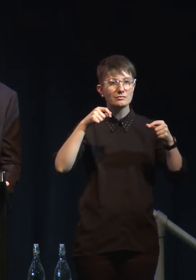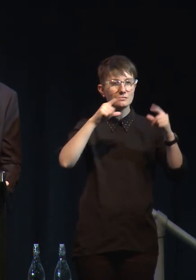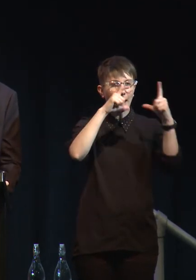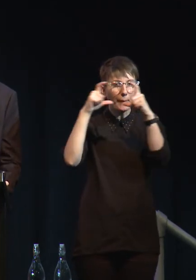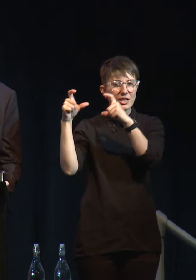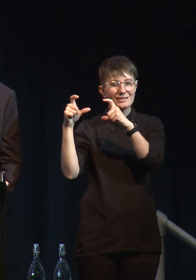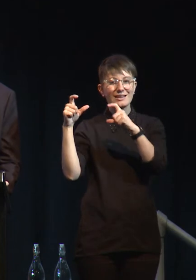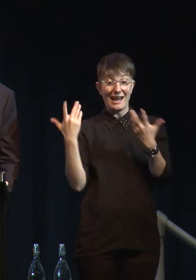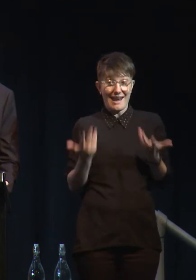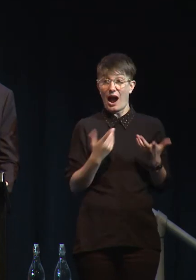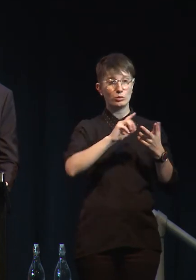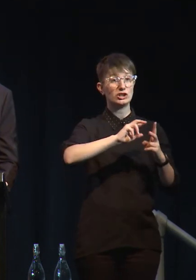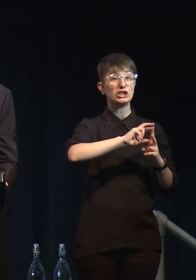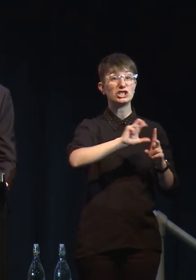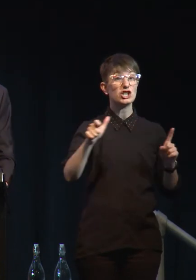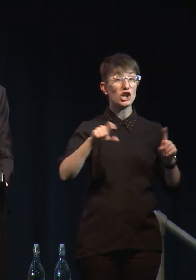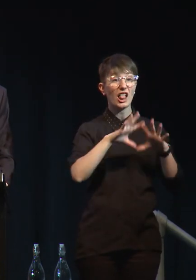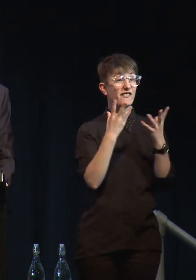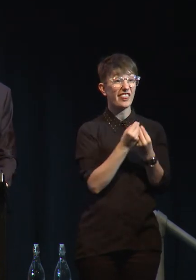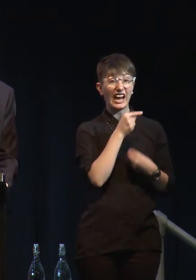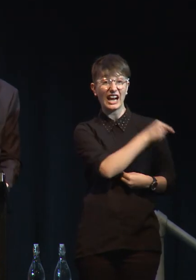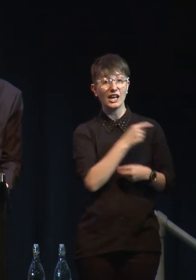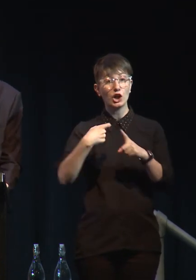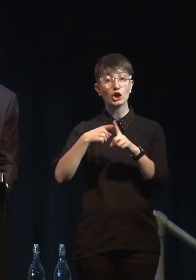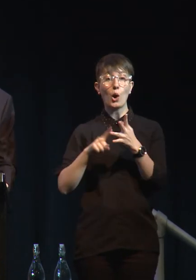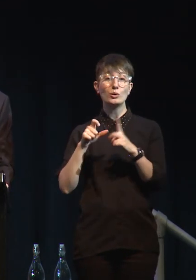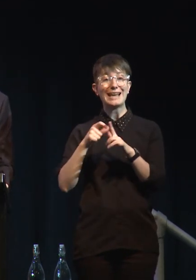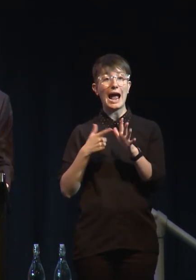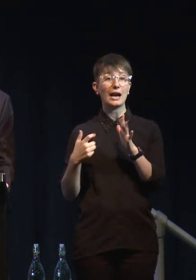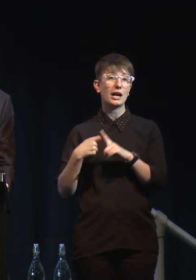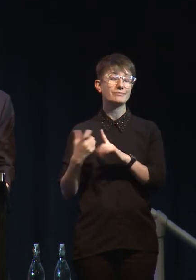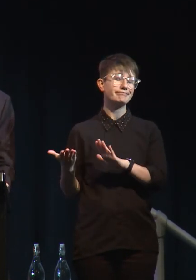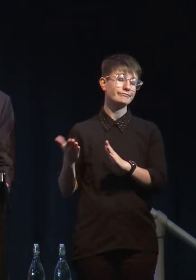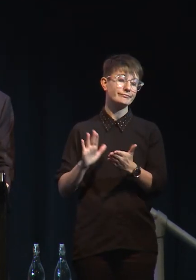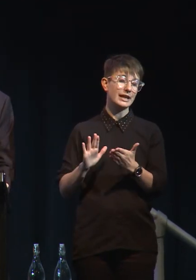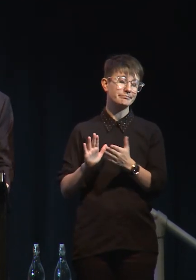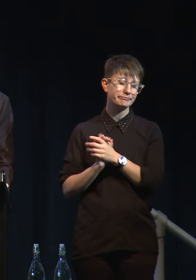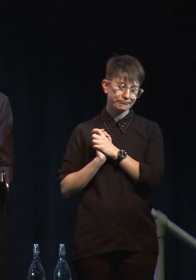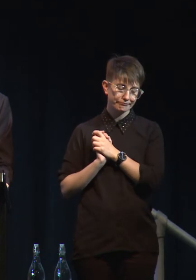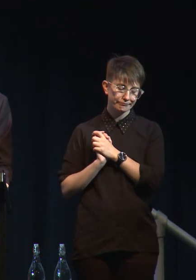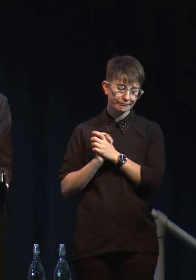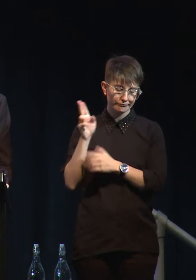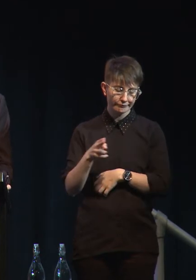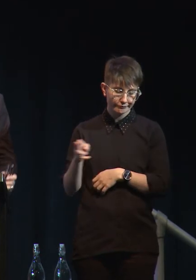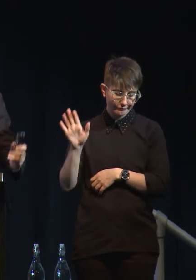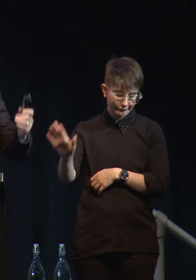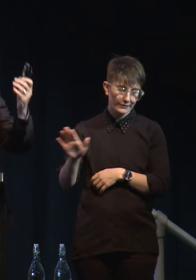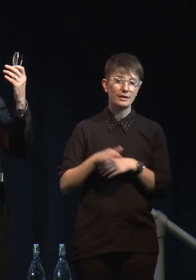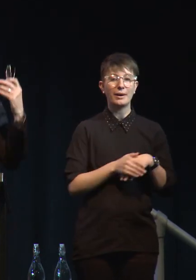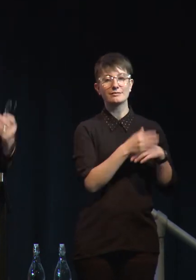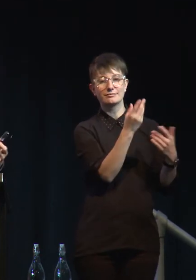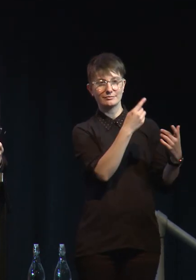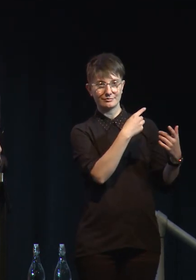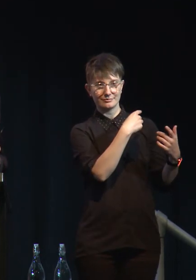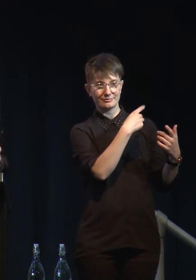is long dead, and the movie industry is doing just fine. So the key to it is, you know, that the future is